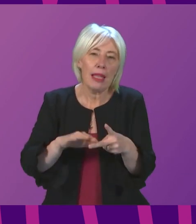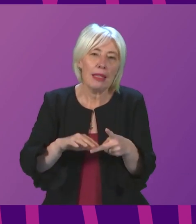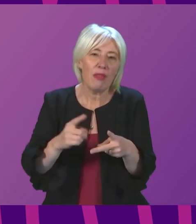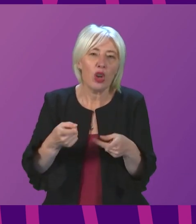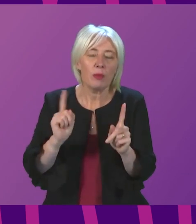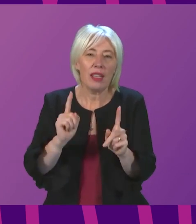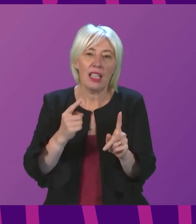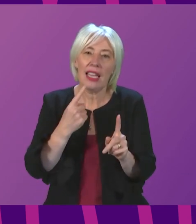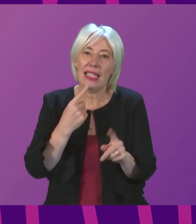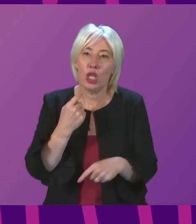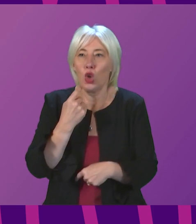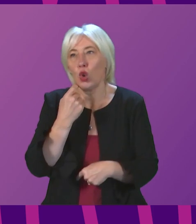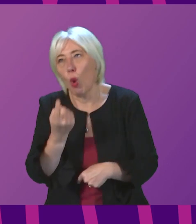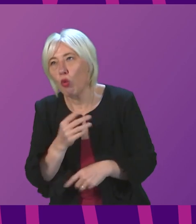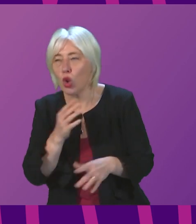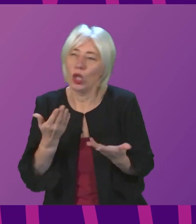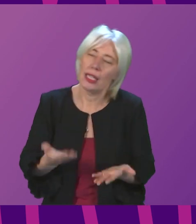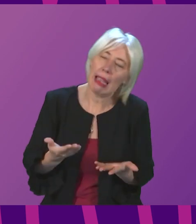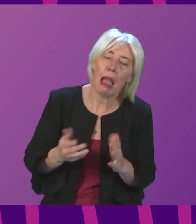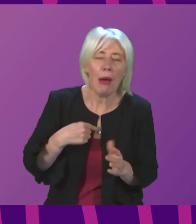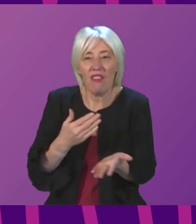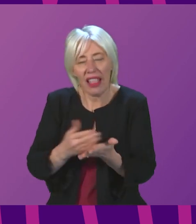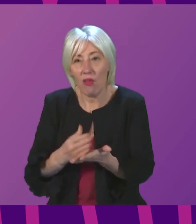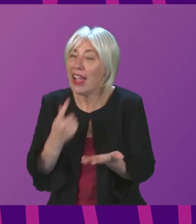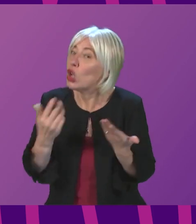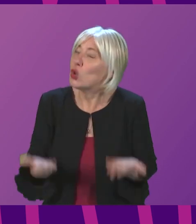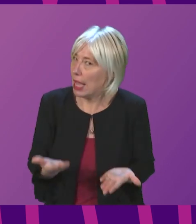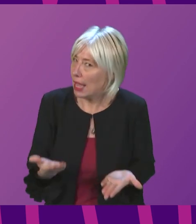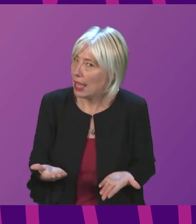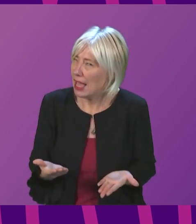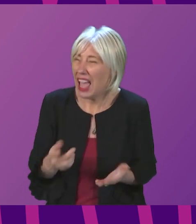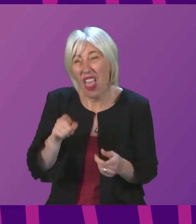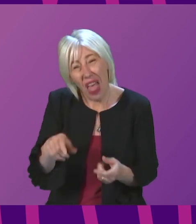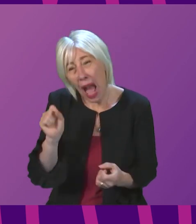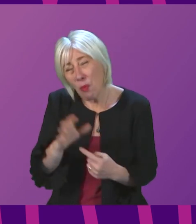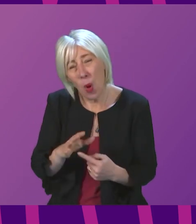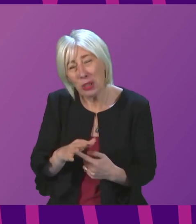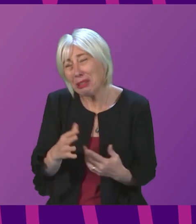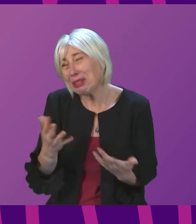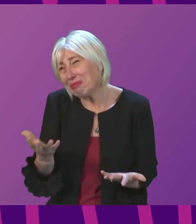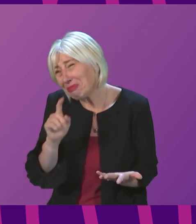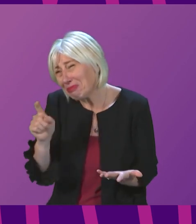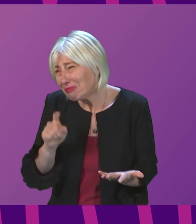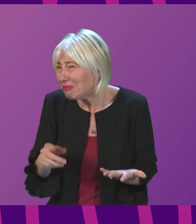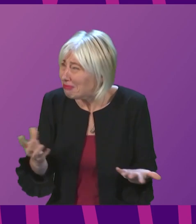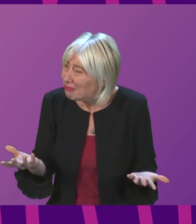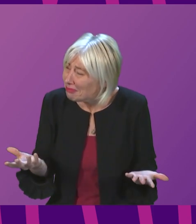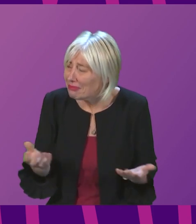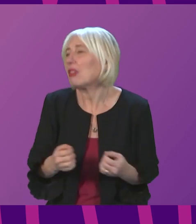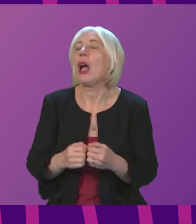accidentally said tomorrow instead of today, I have now clarified it is today. I am not sure that is the most important thing we face right now.